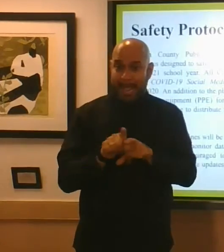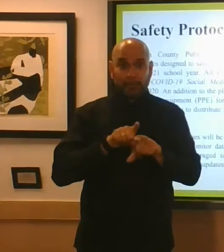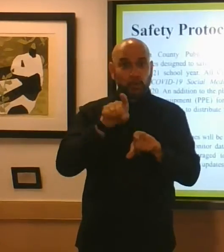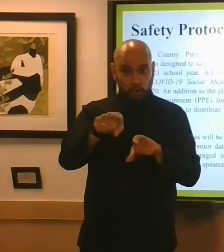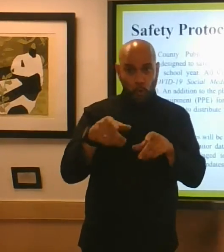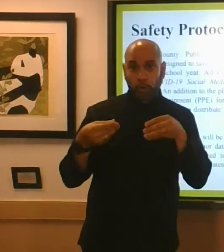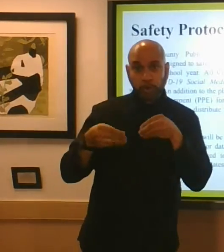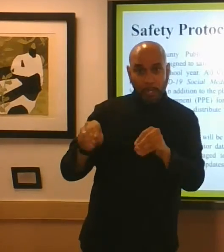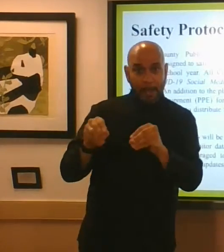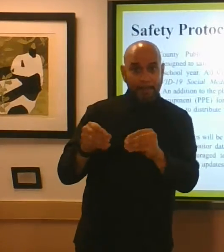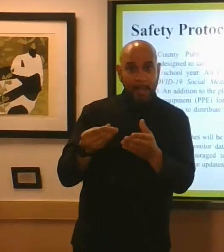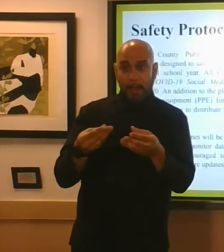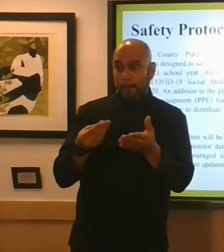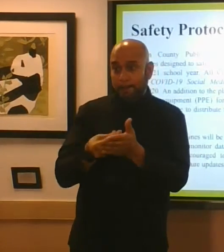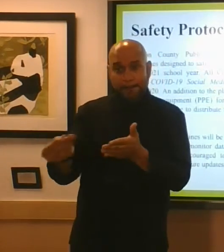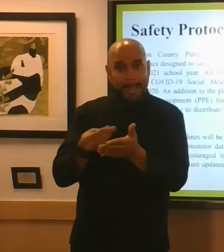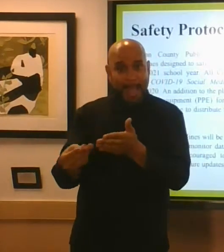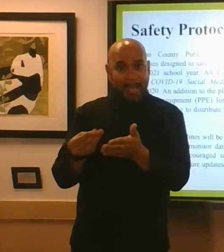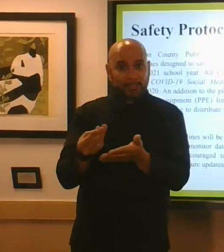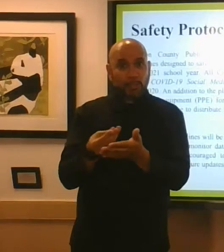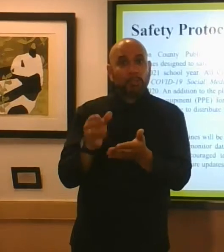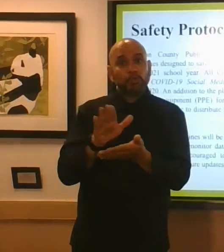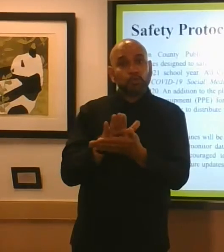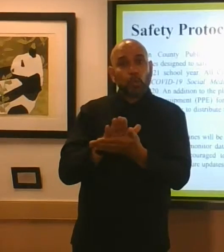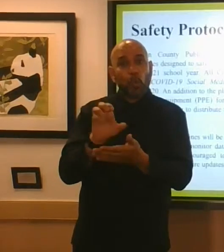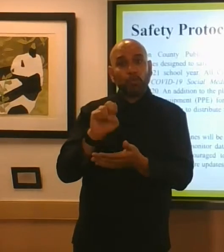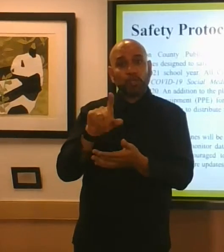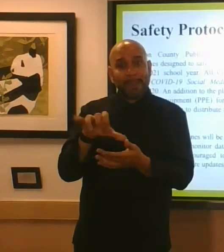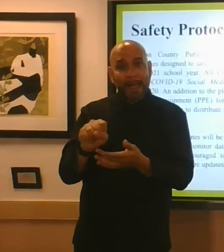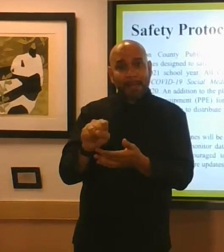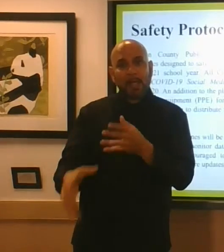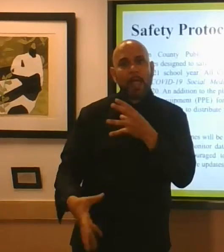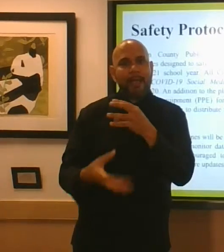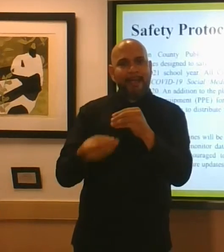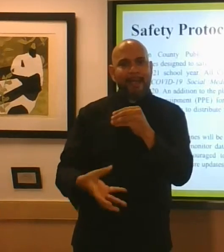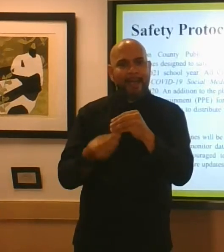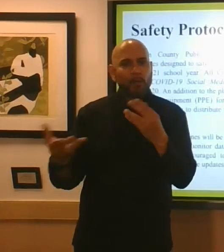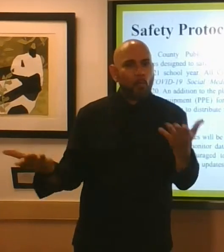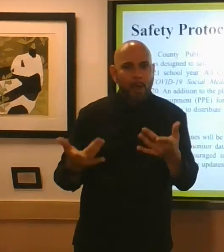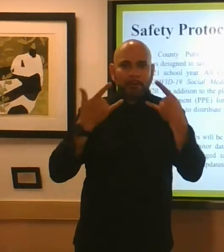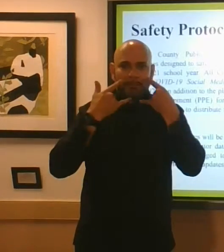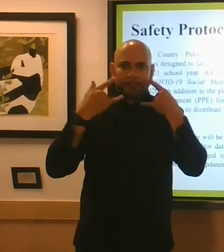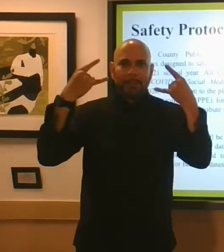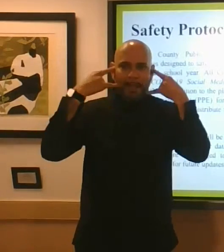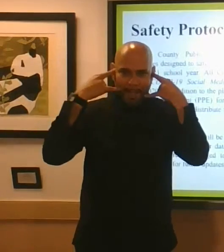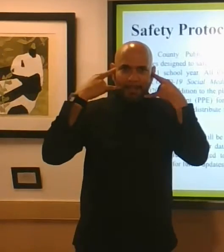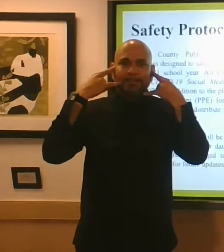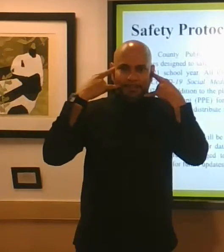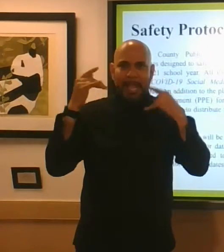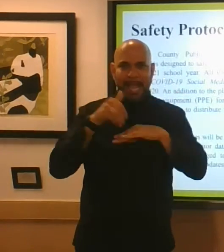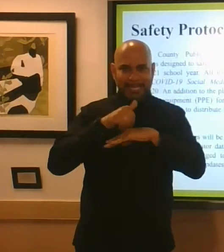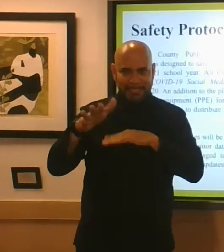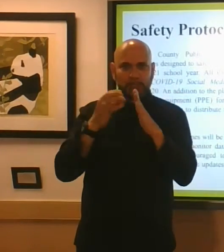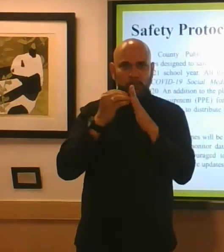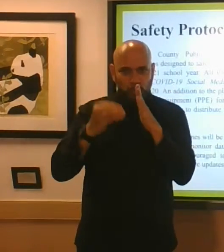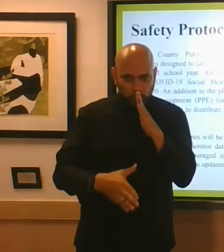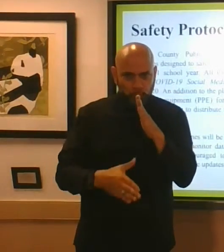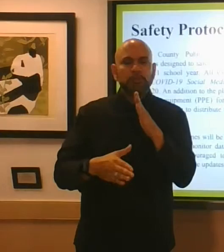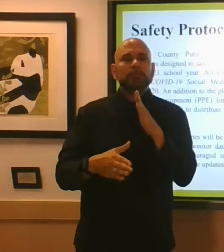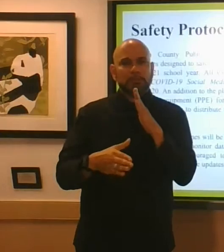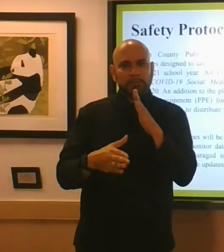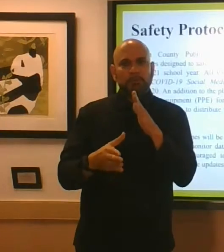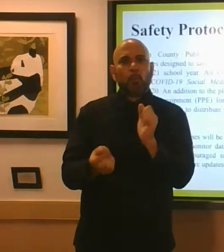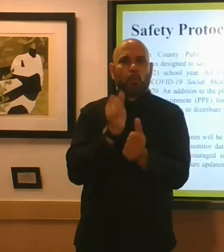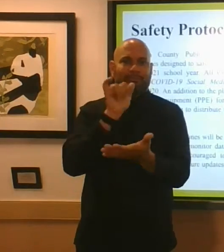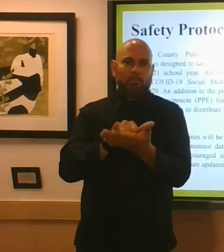about buying school supplies please add to those supplies masks and send the students to school in